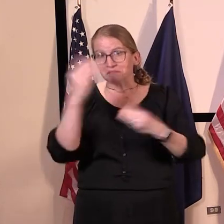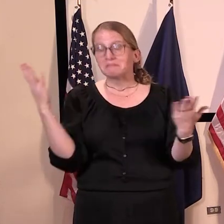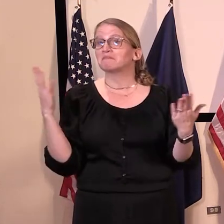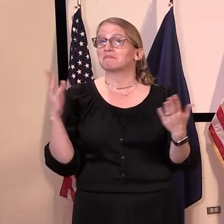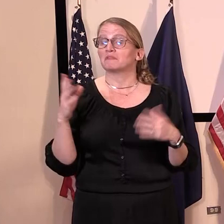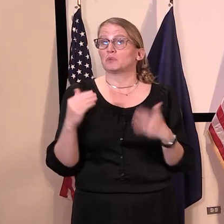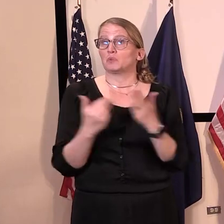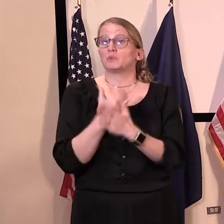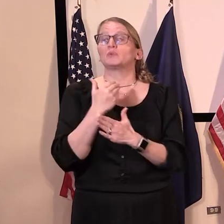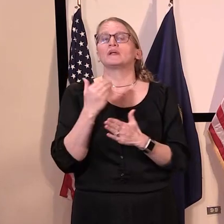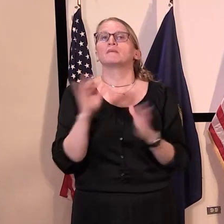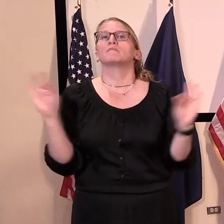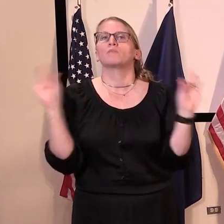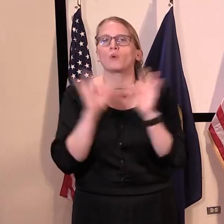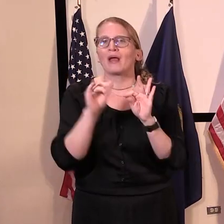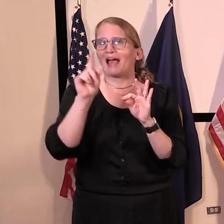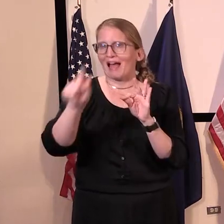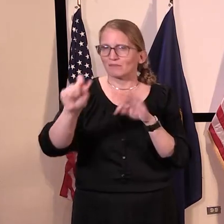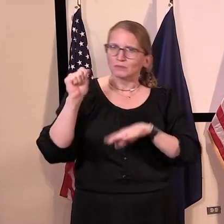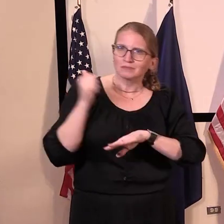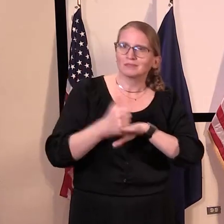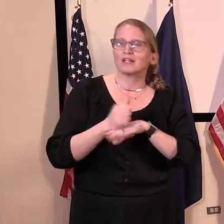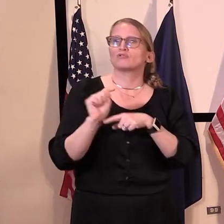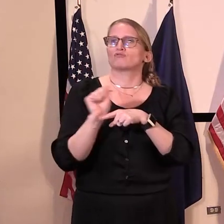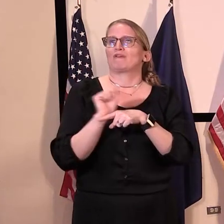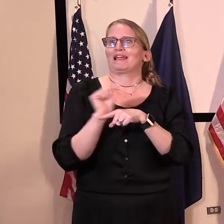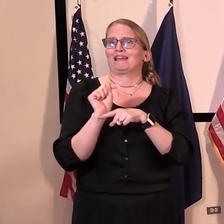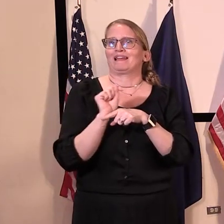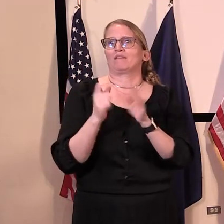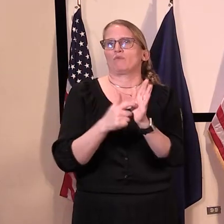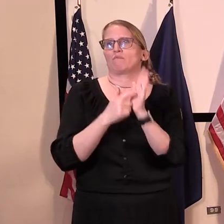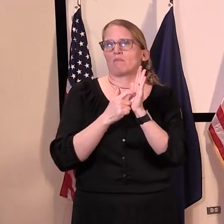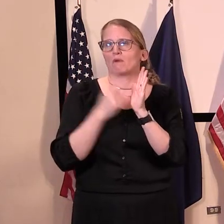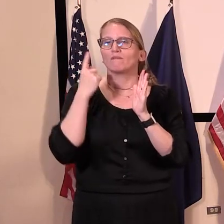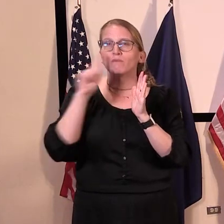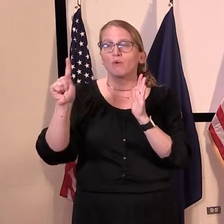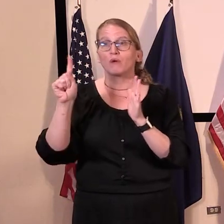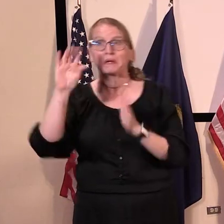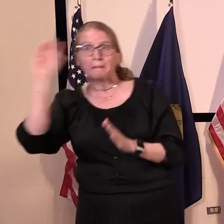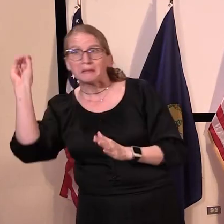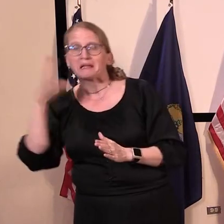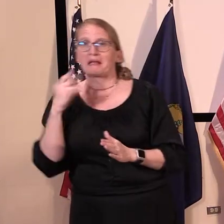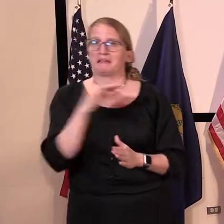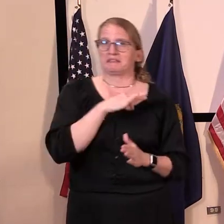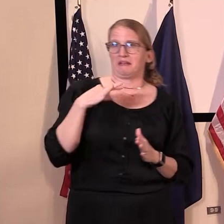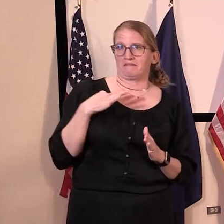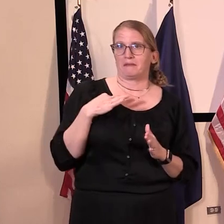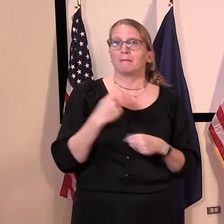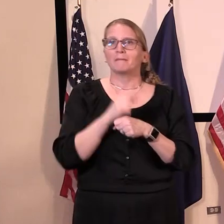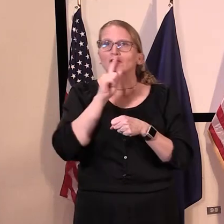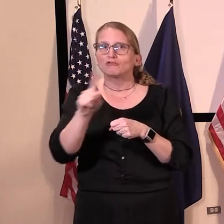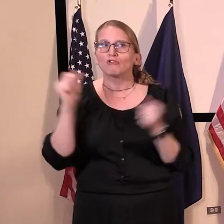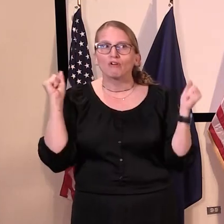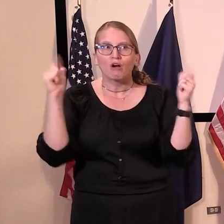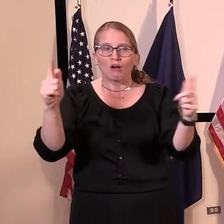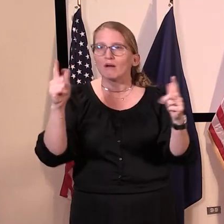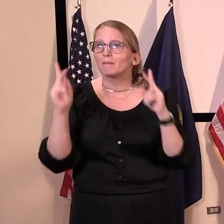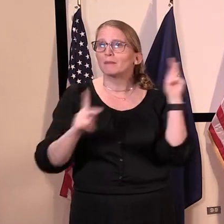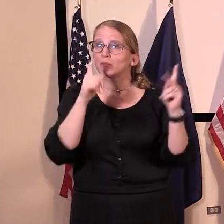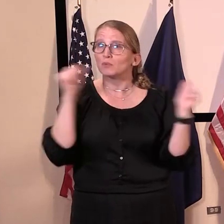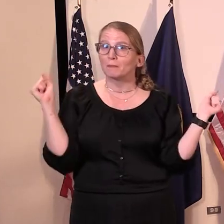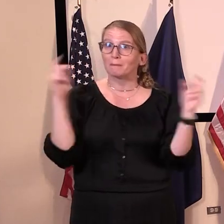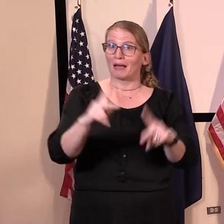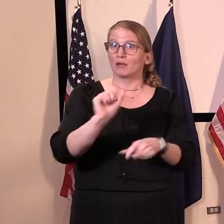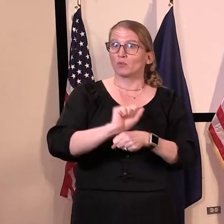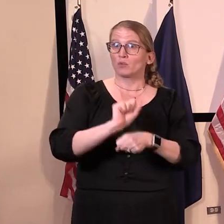training requirements for employers and employees to help everyone working or returning to work understand how